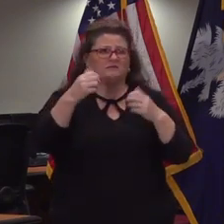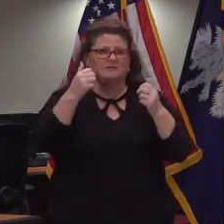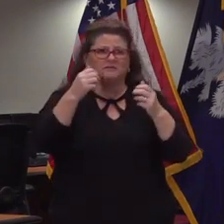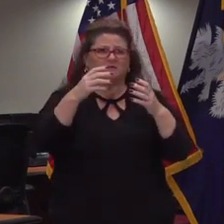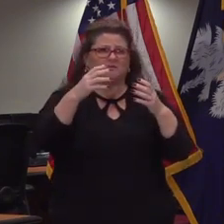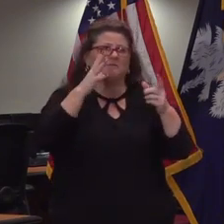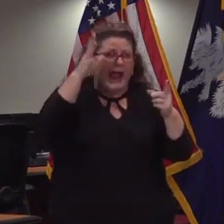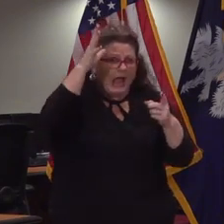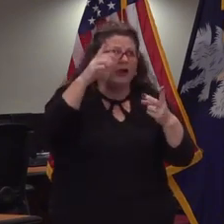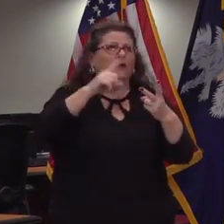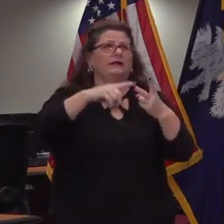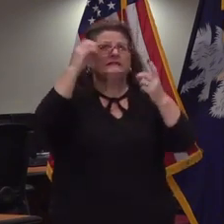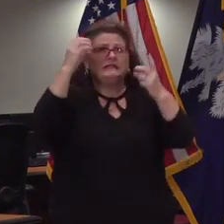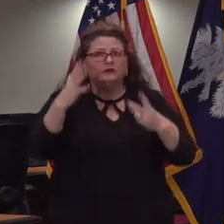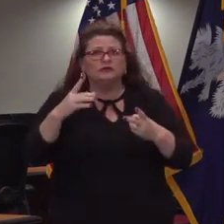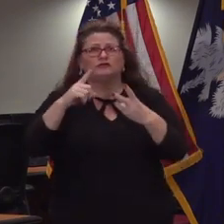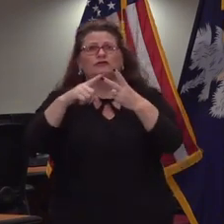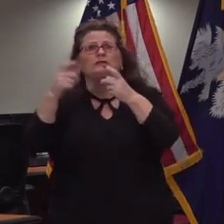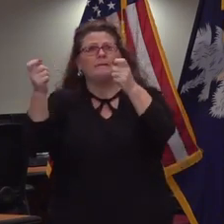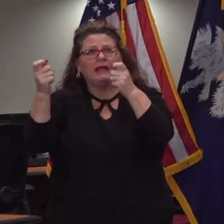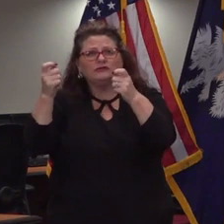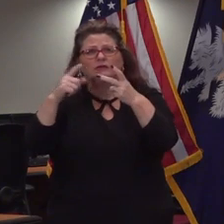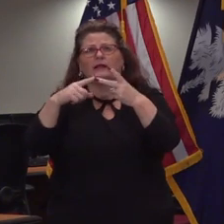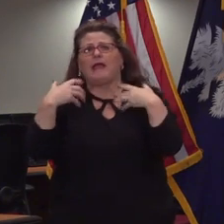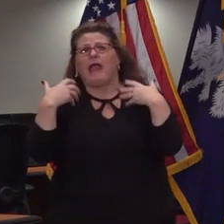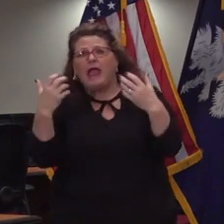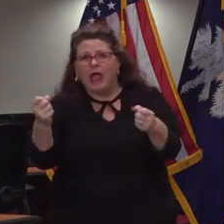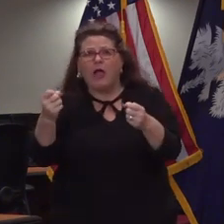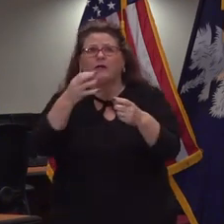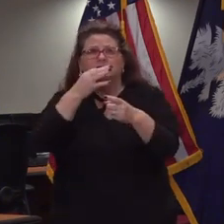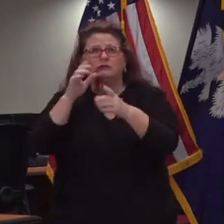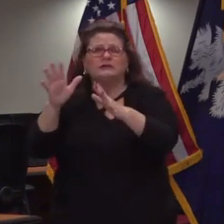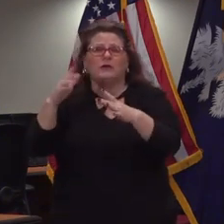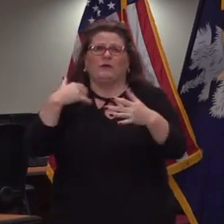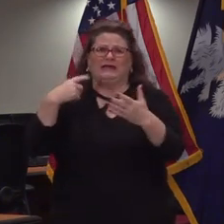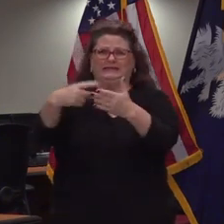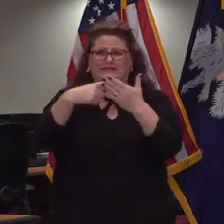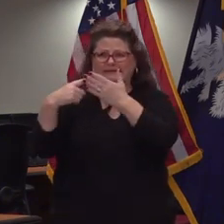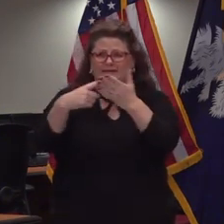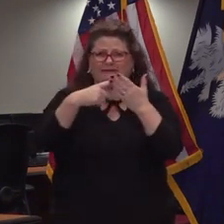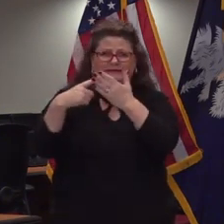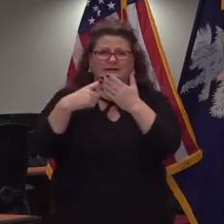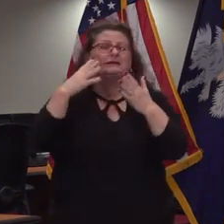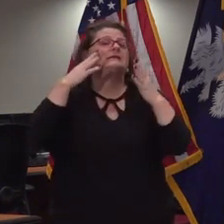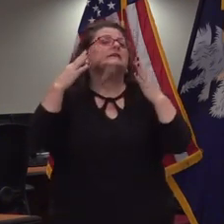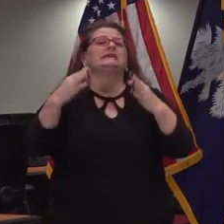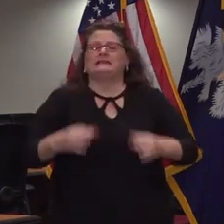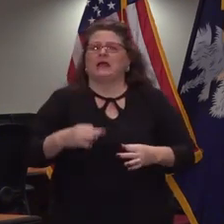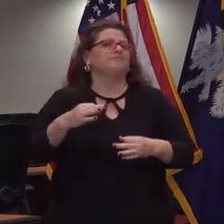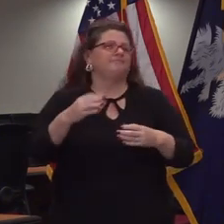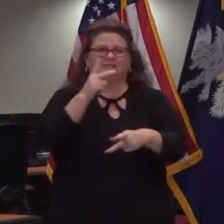including parents and teachers administrators health experts and otherwise we will decided not to